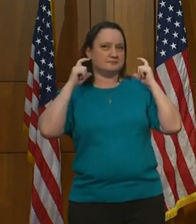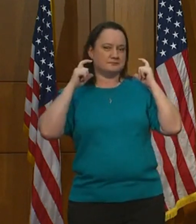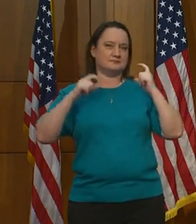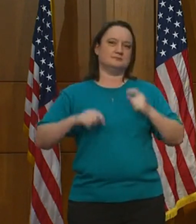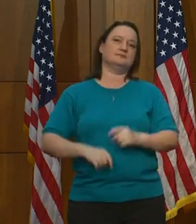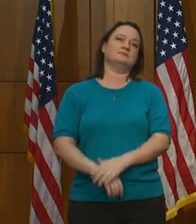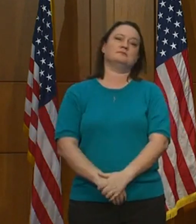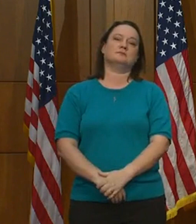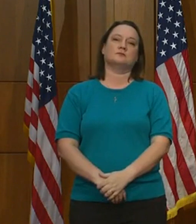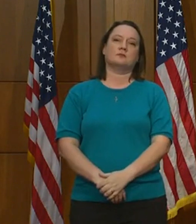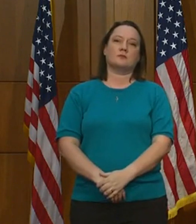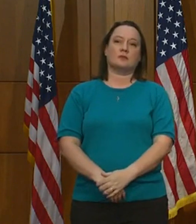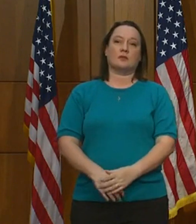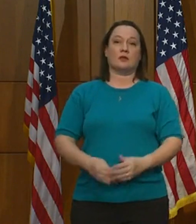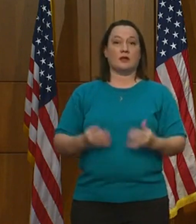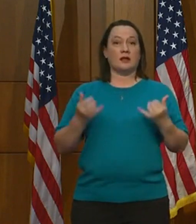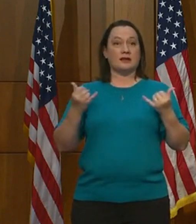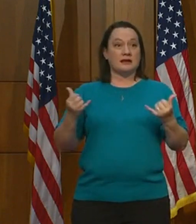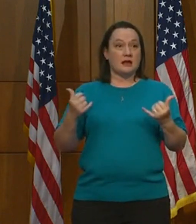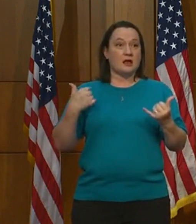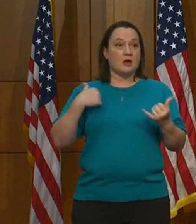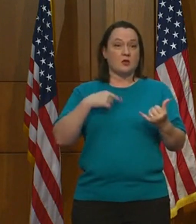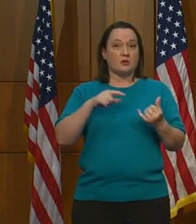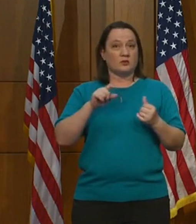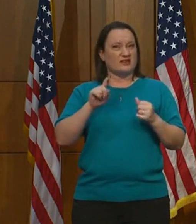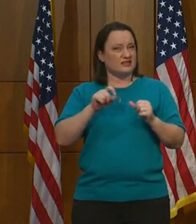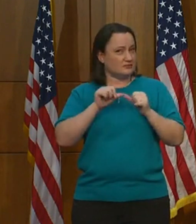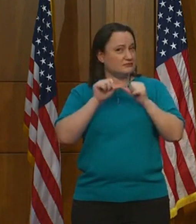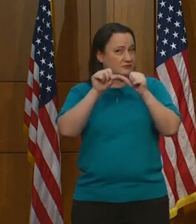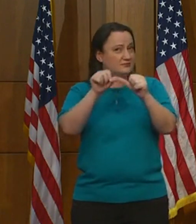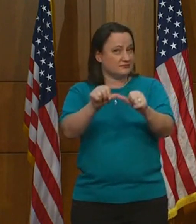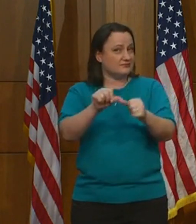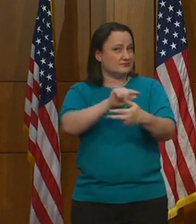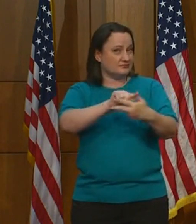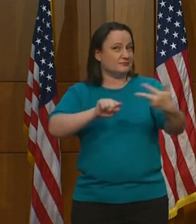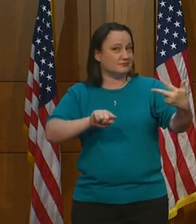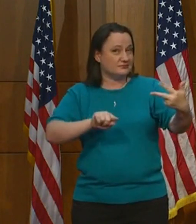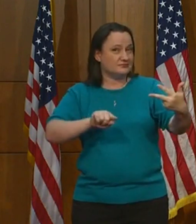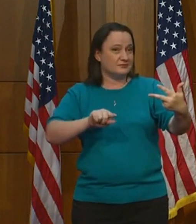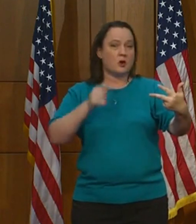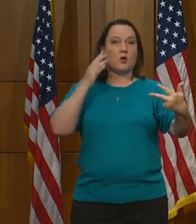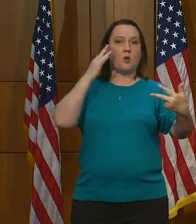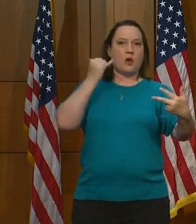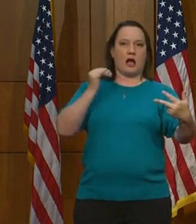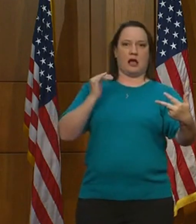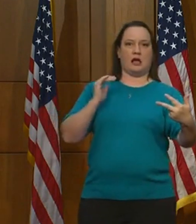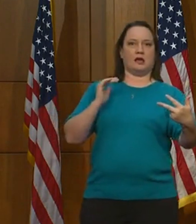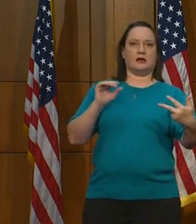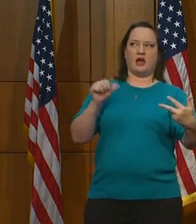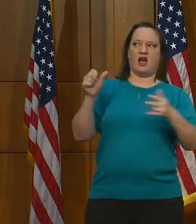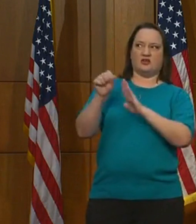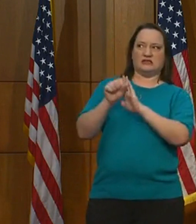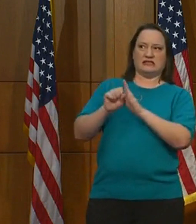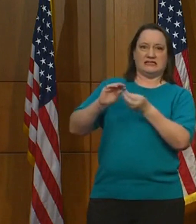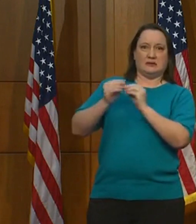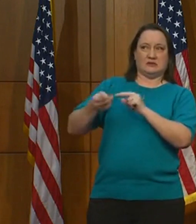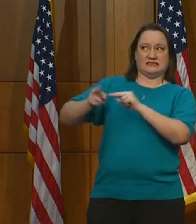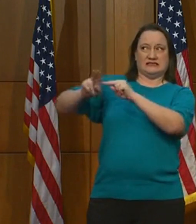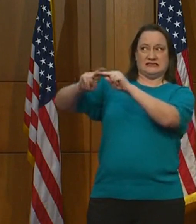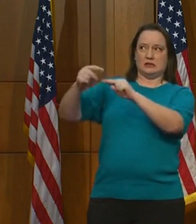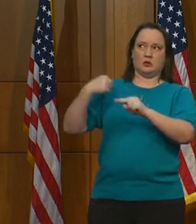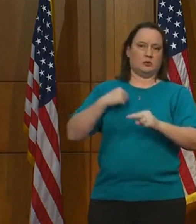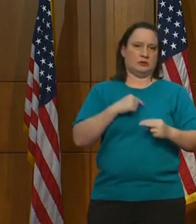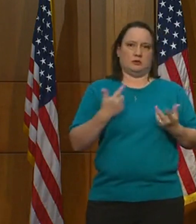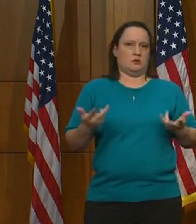We all need to keep doing all of these things because we do not want our numbers to go up like we are seeing in other